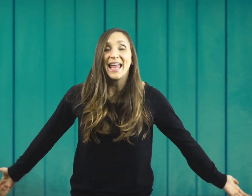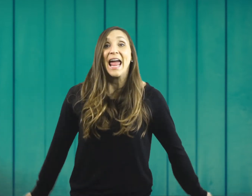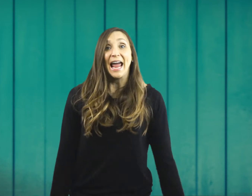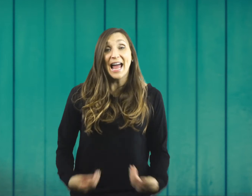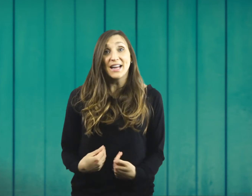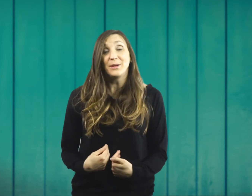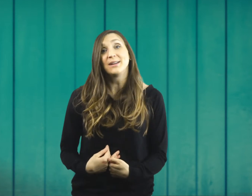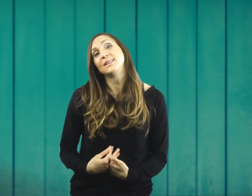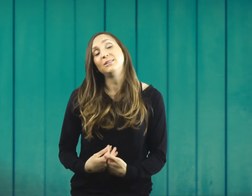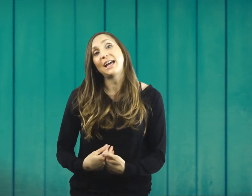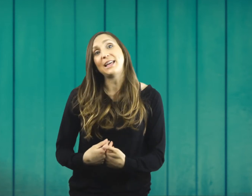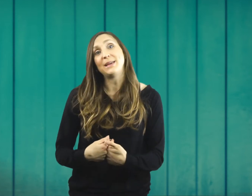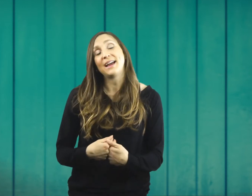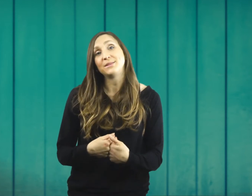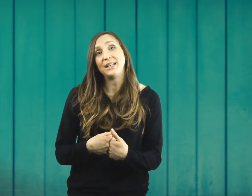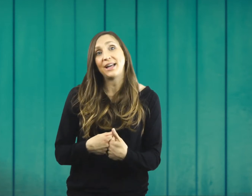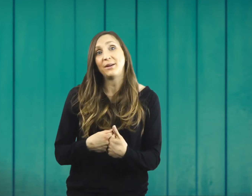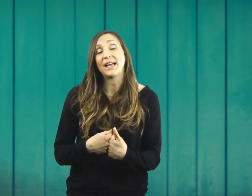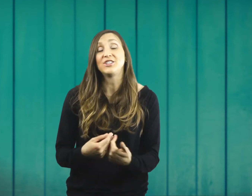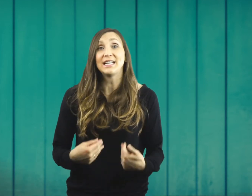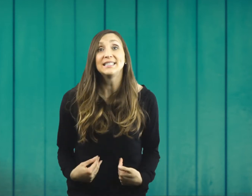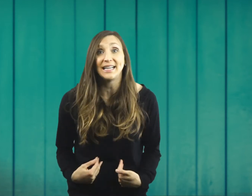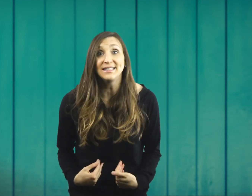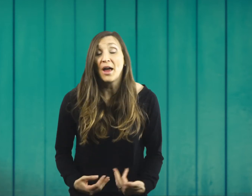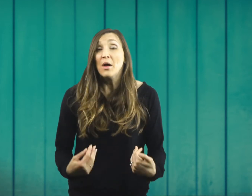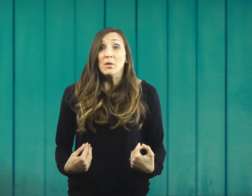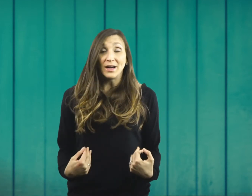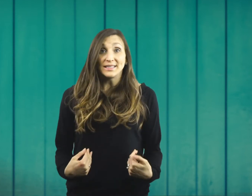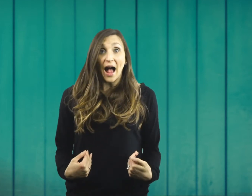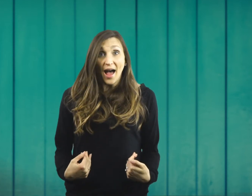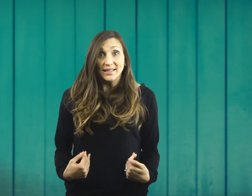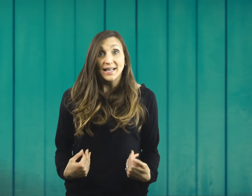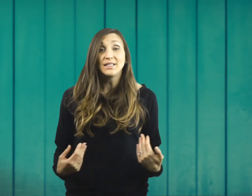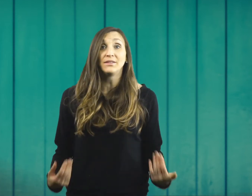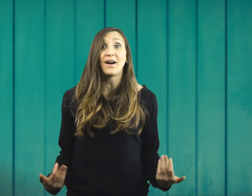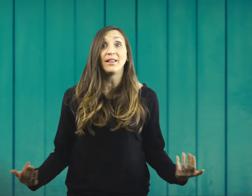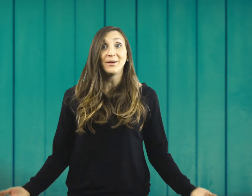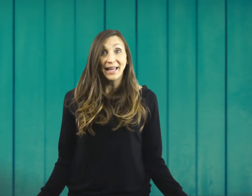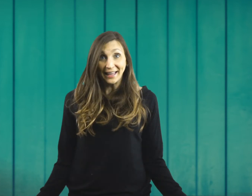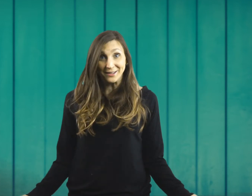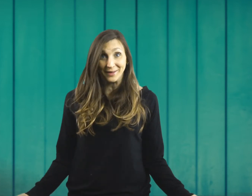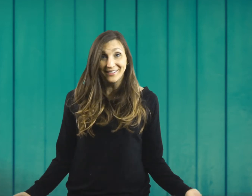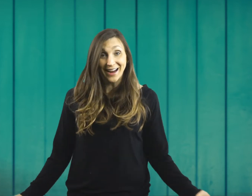And we are so lucky because we know that Jesus wants us to follow him, right?